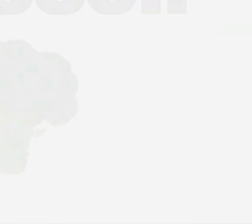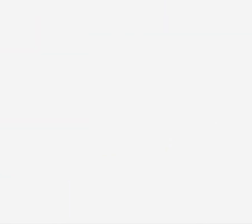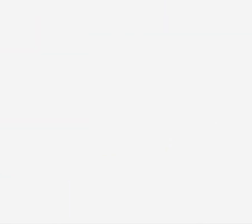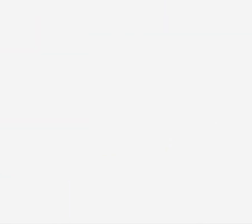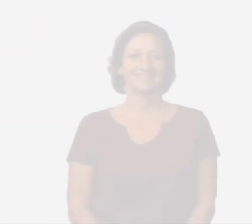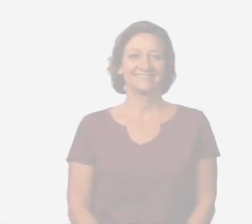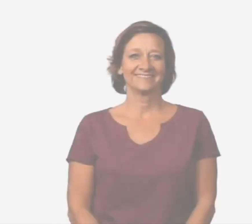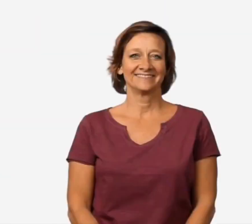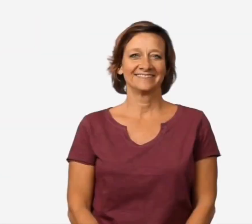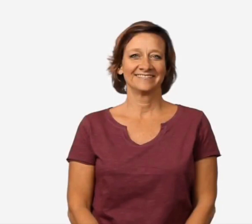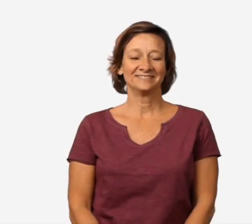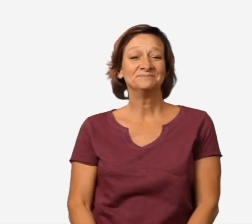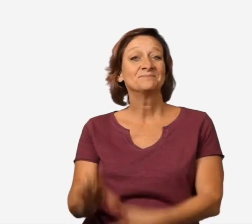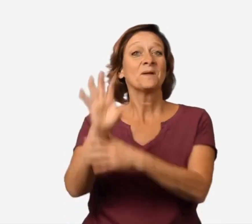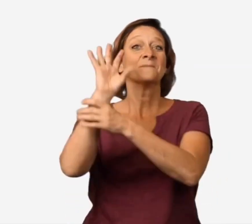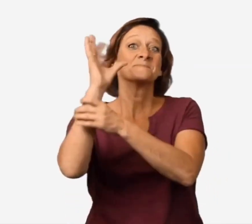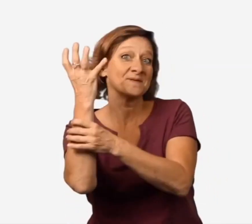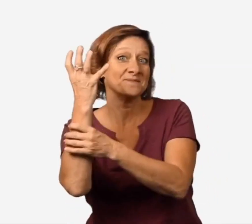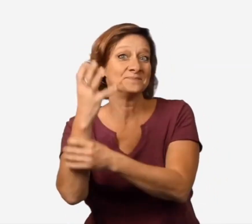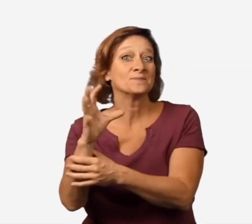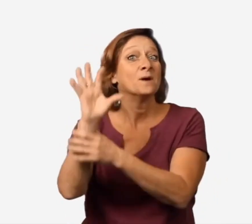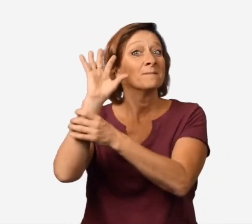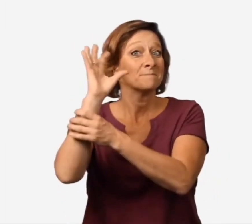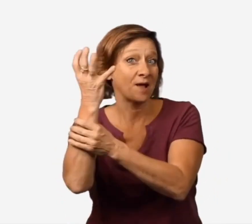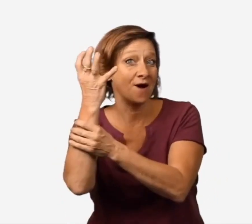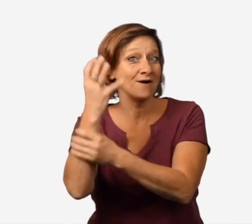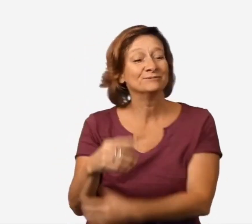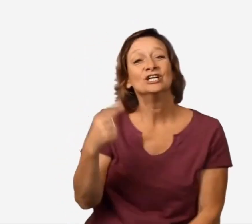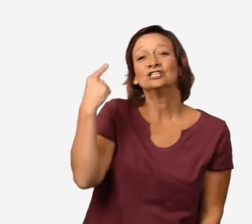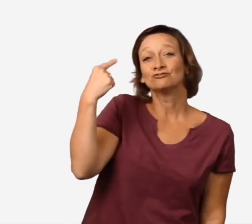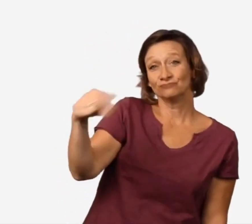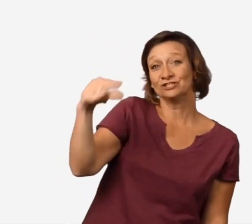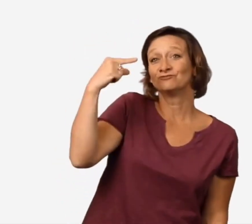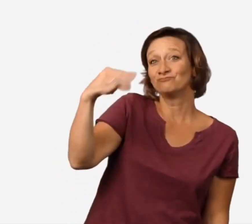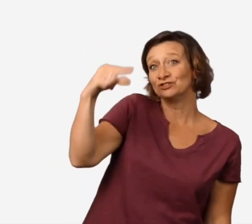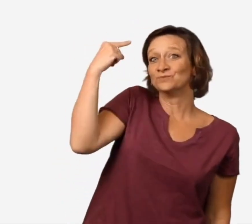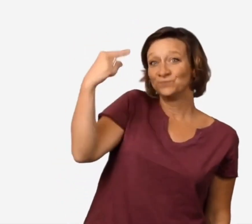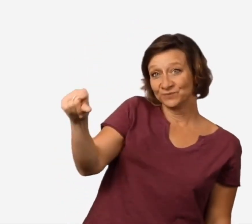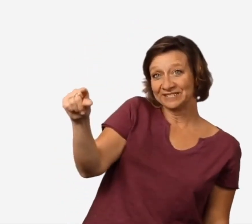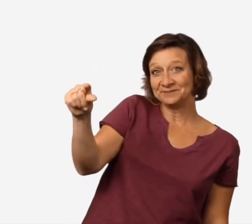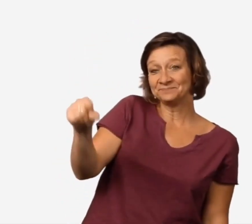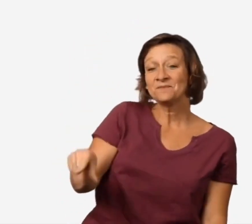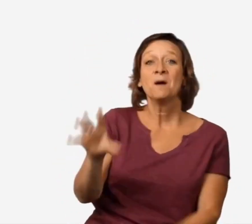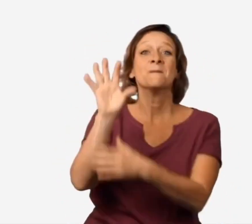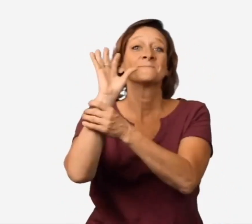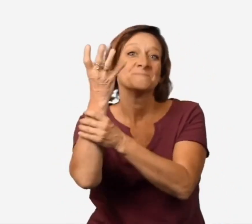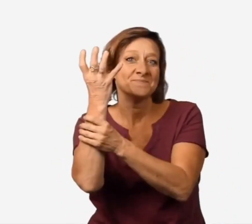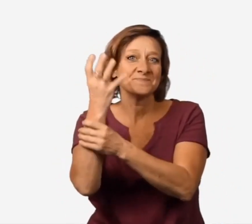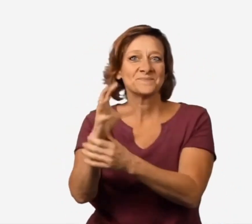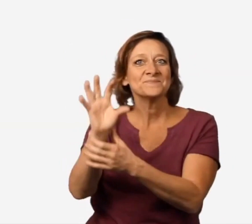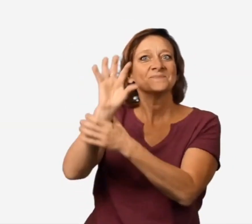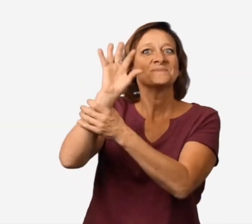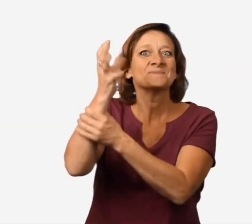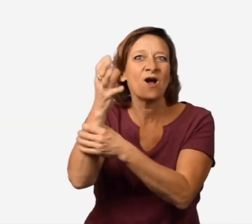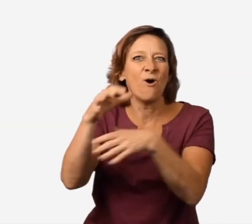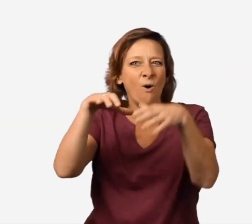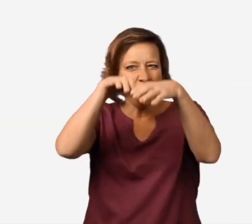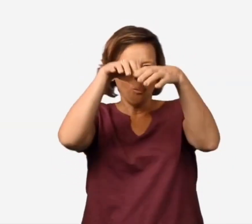broccoli broccoli broccoli green green green broccoli broccoli